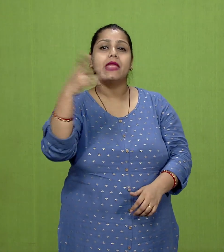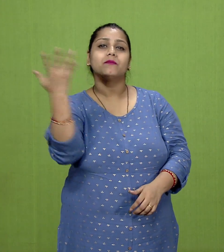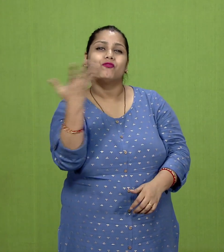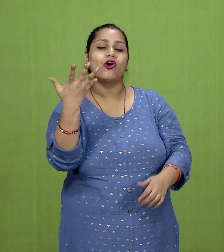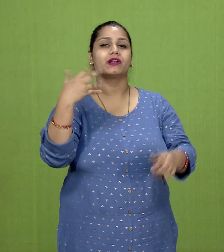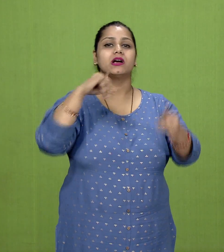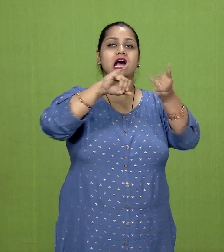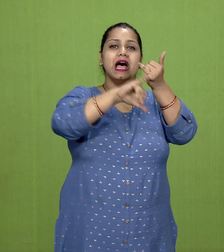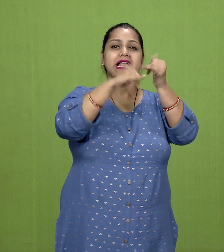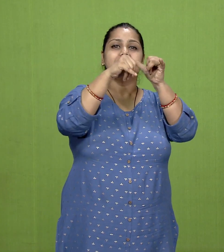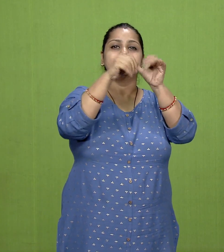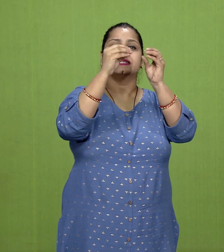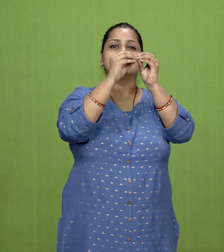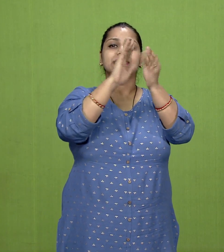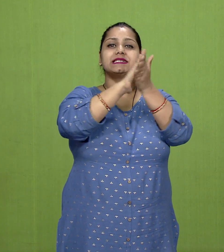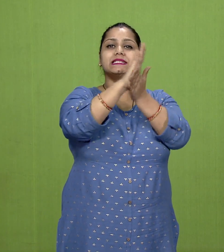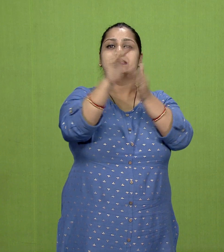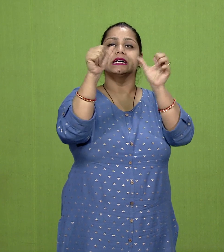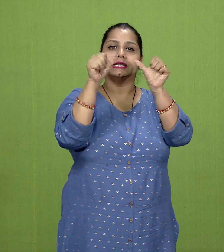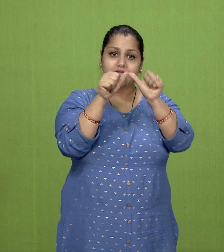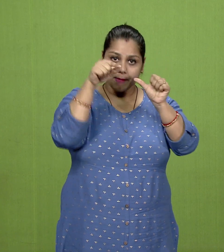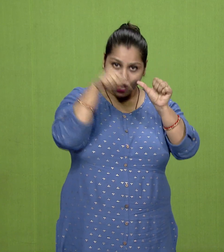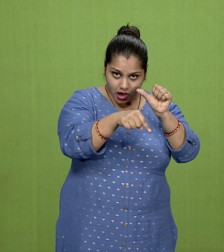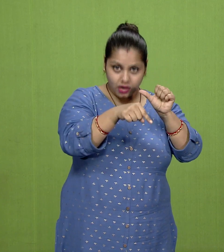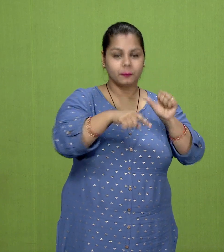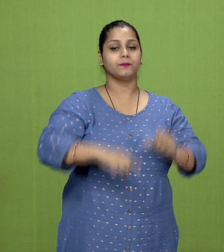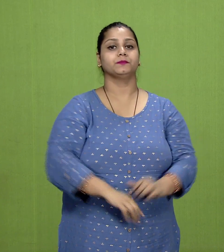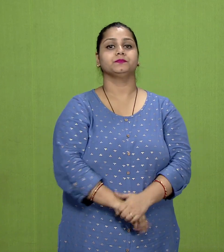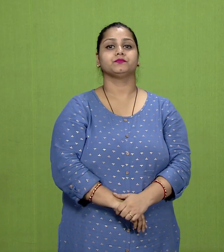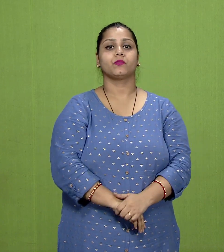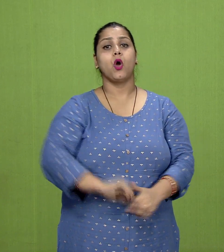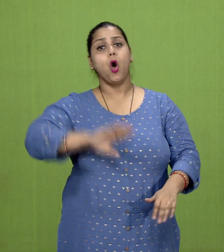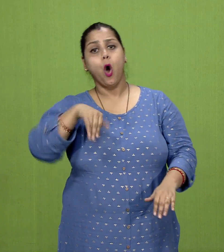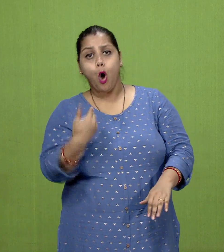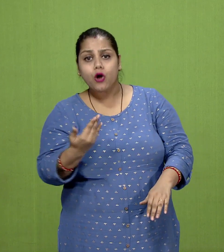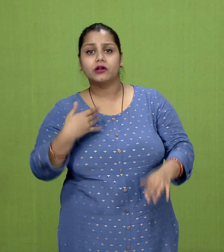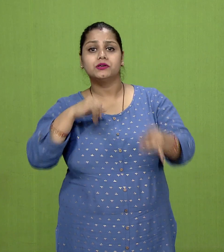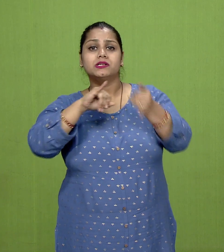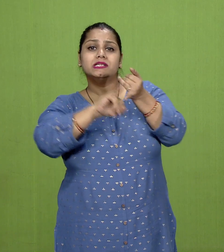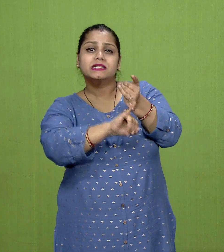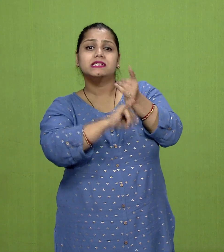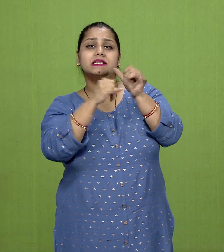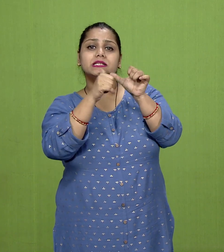and Samithi's